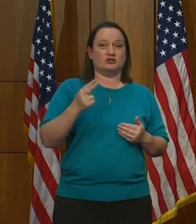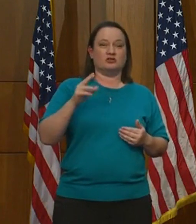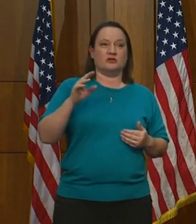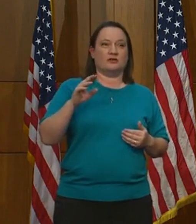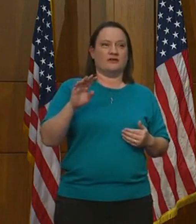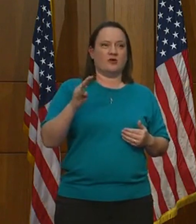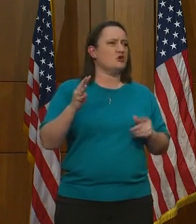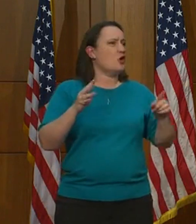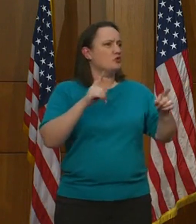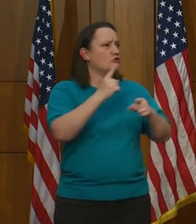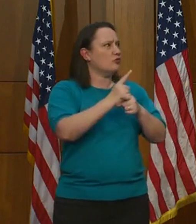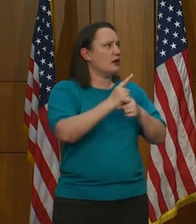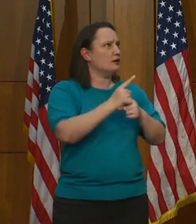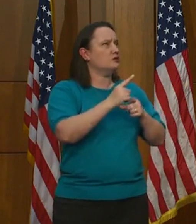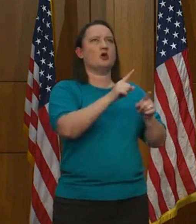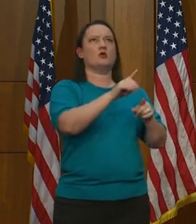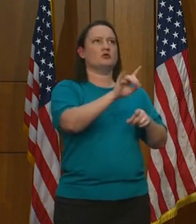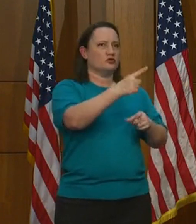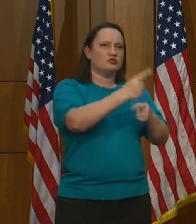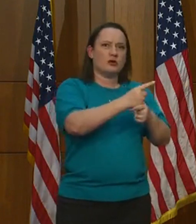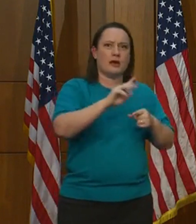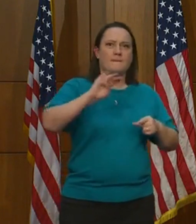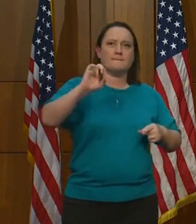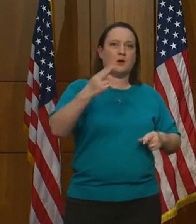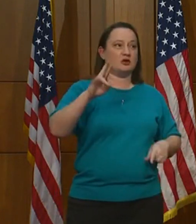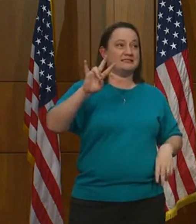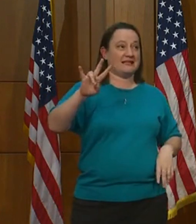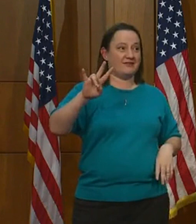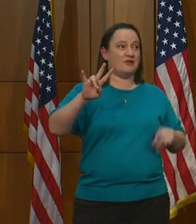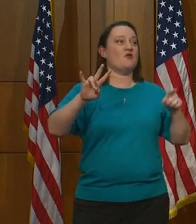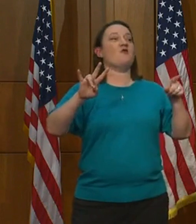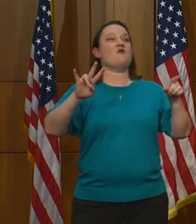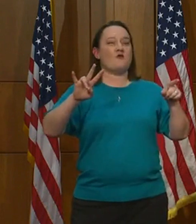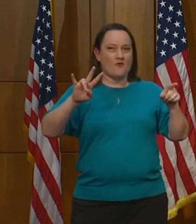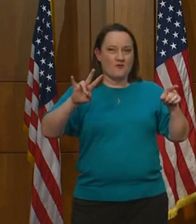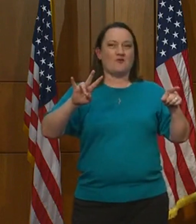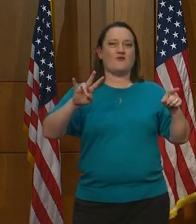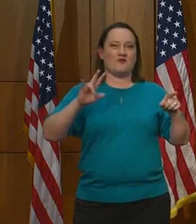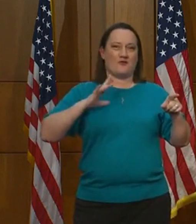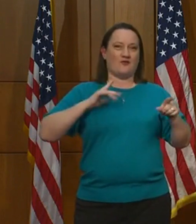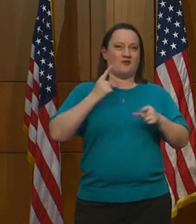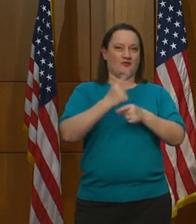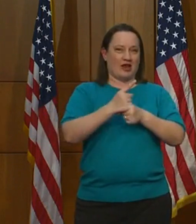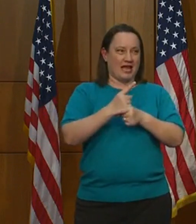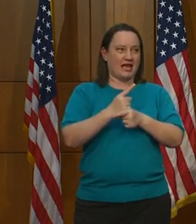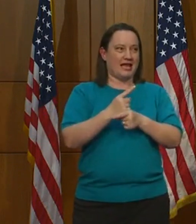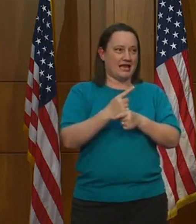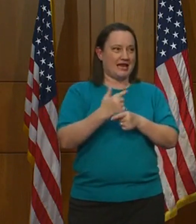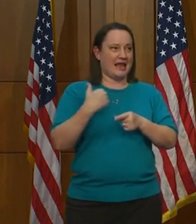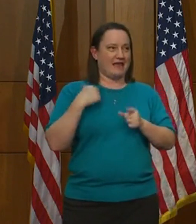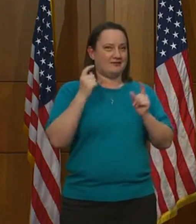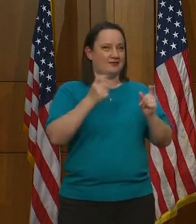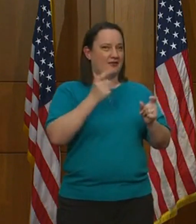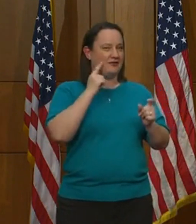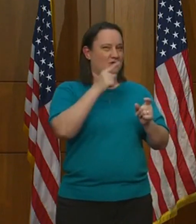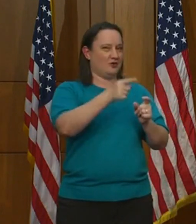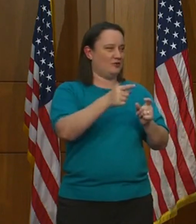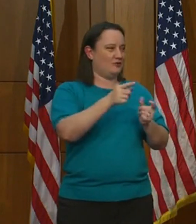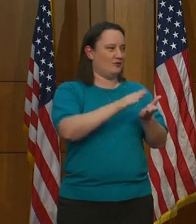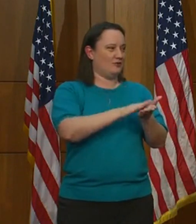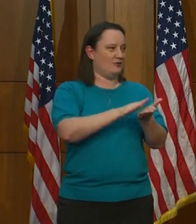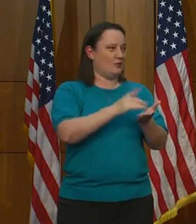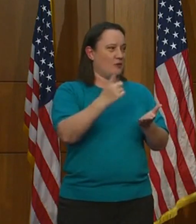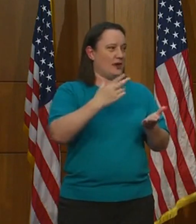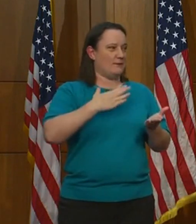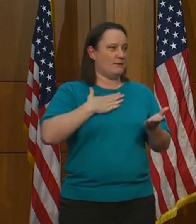4th. No, you're right, March the 7th. Yes. So I have a reward for you. And it's